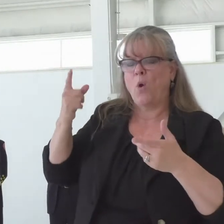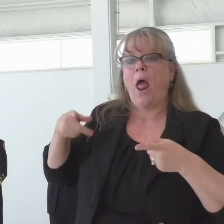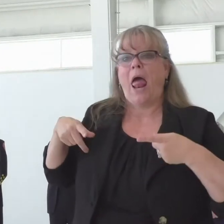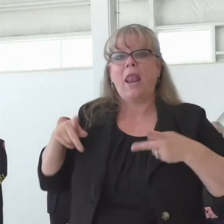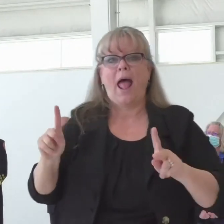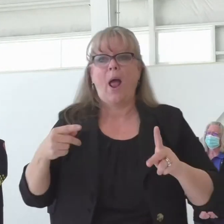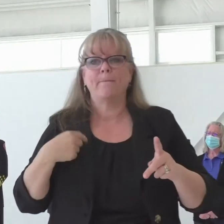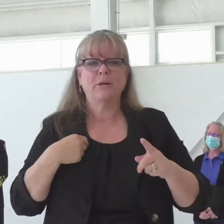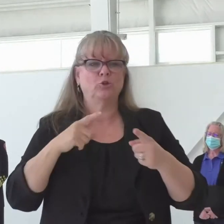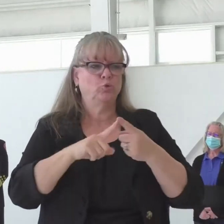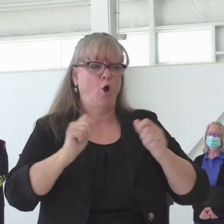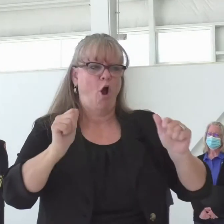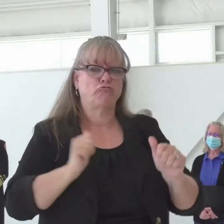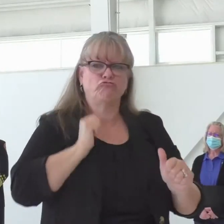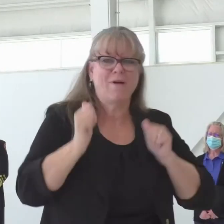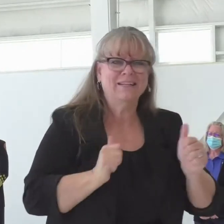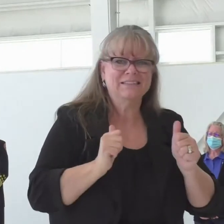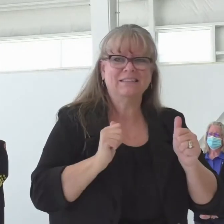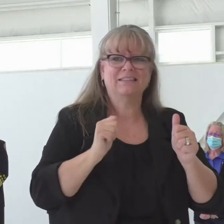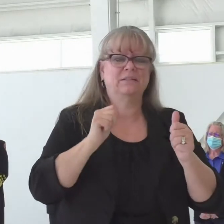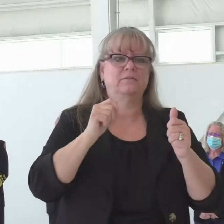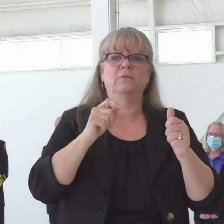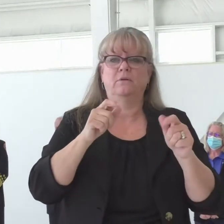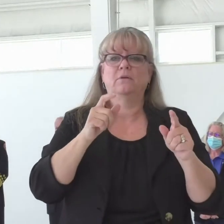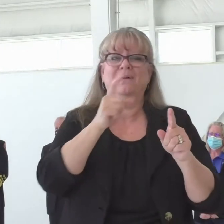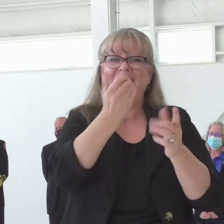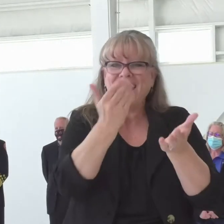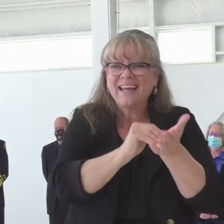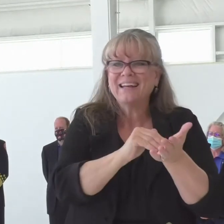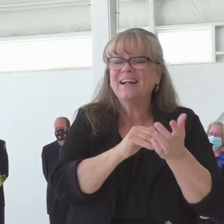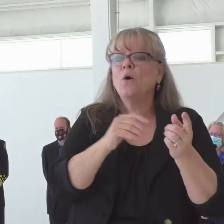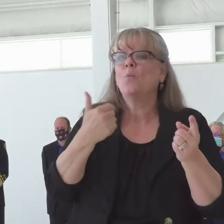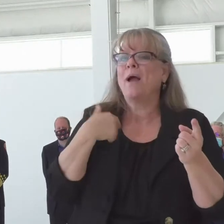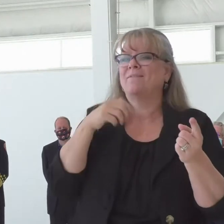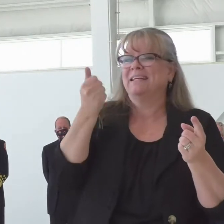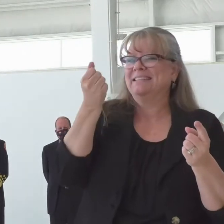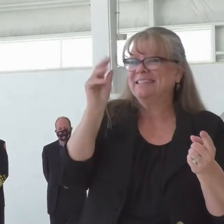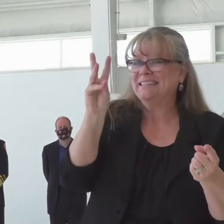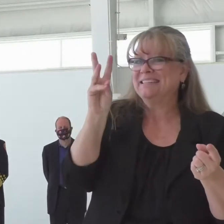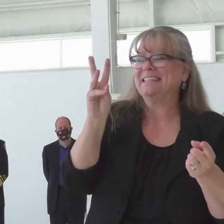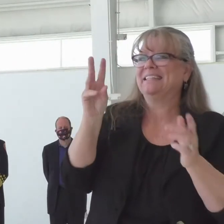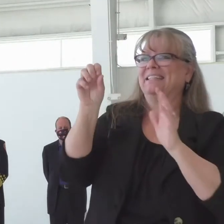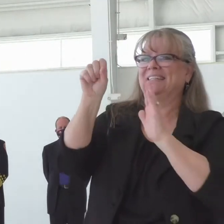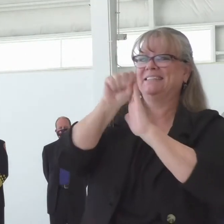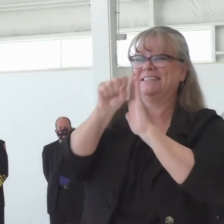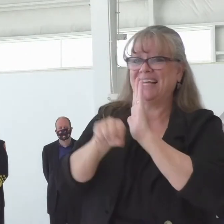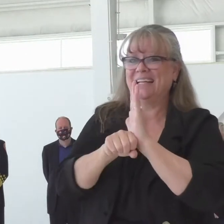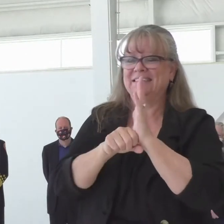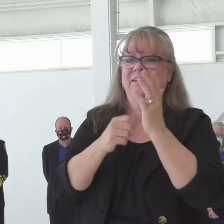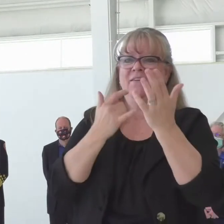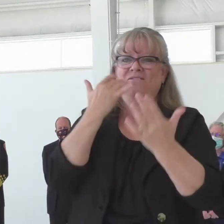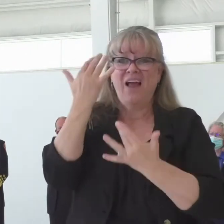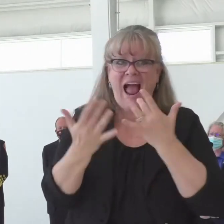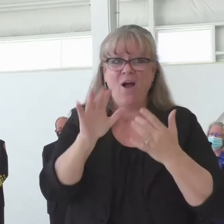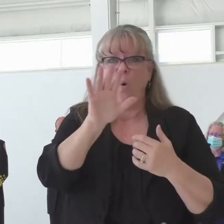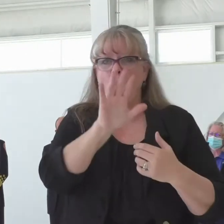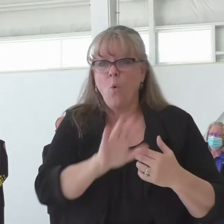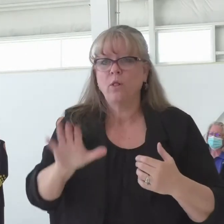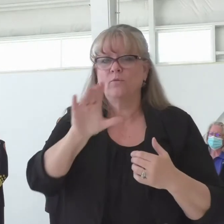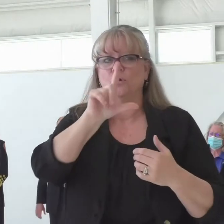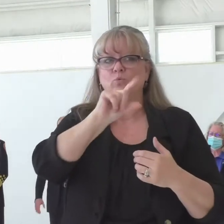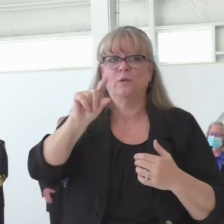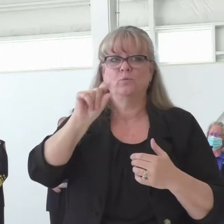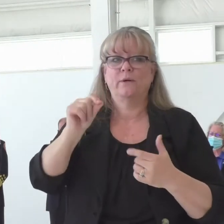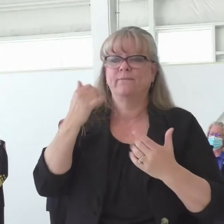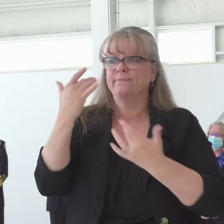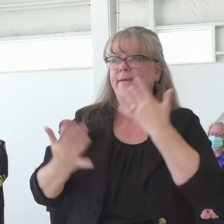we had 16 state responsibility fires in 2020 that said there